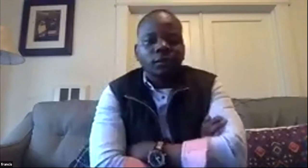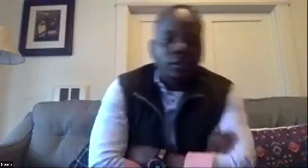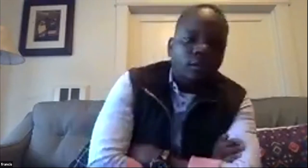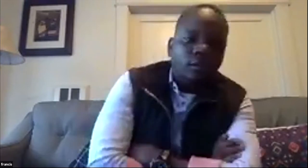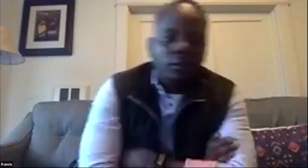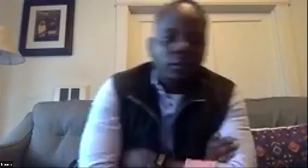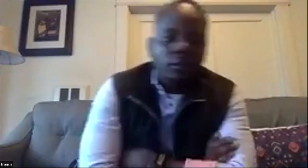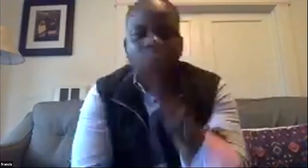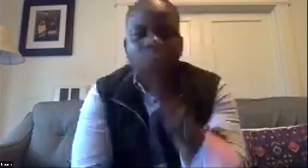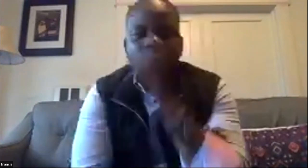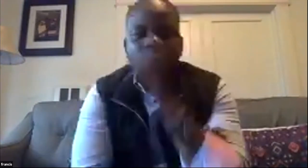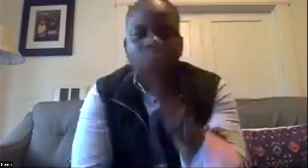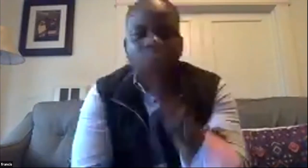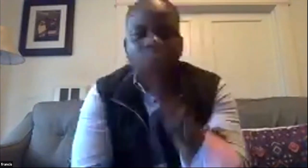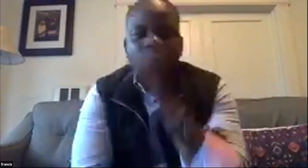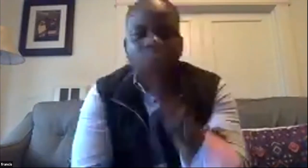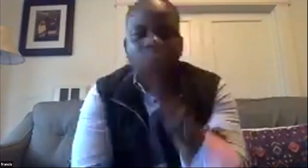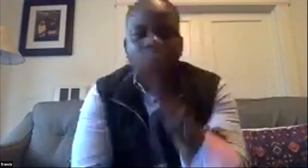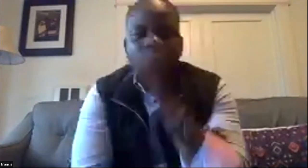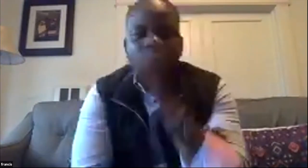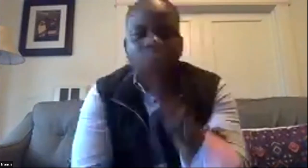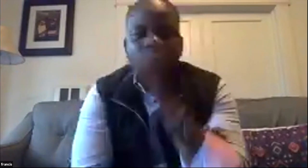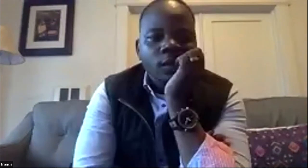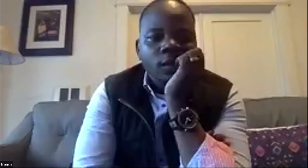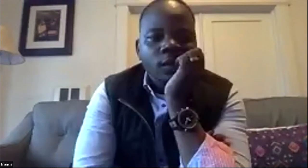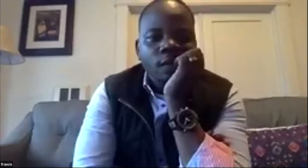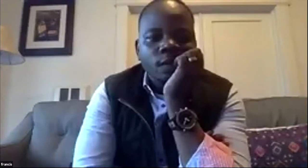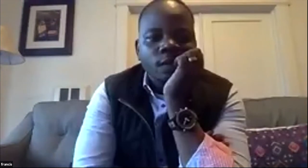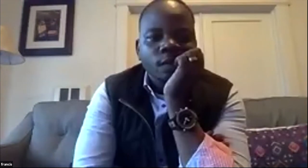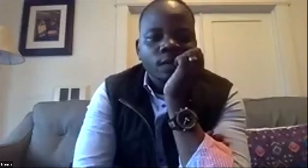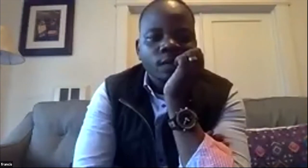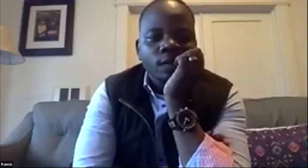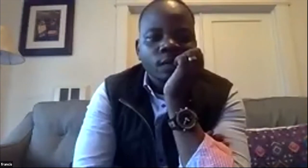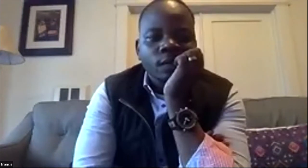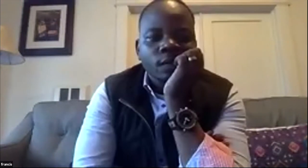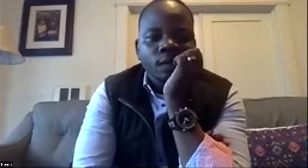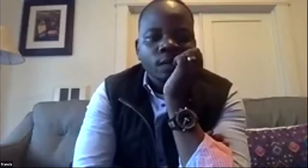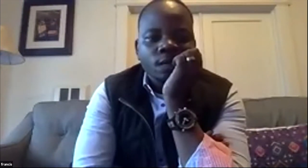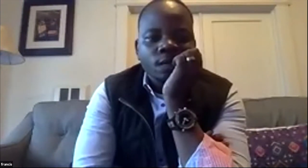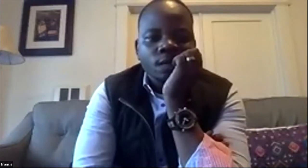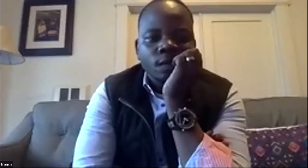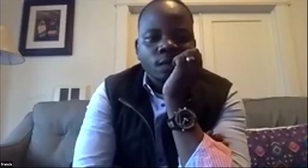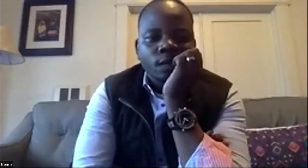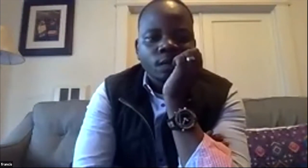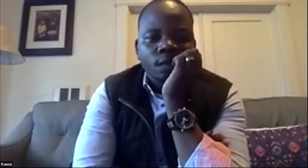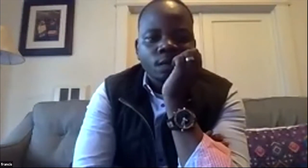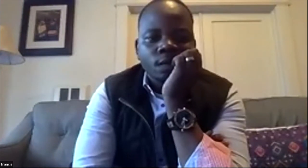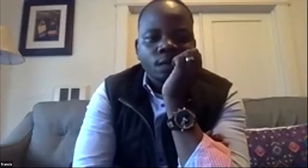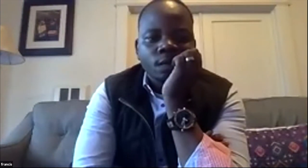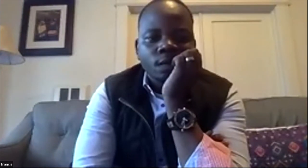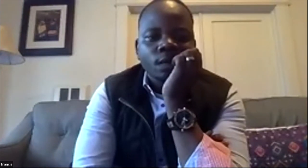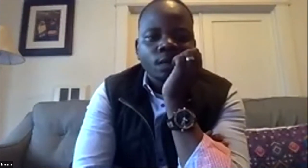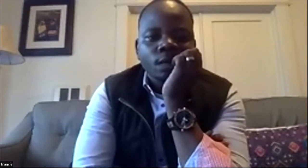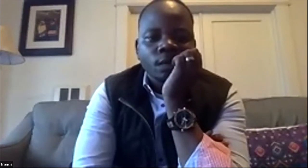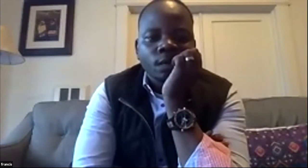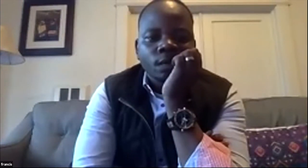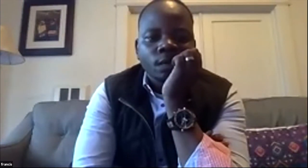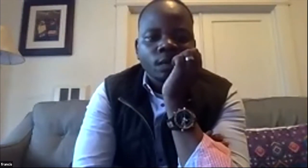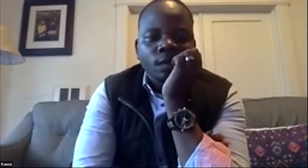delivery uh programs and services which i call and i label this as a community operating